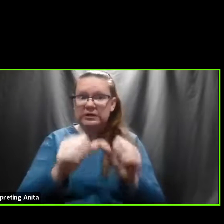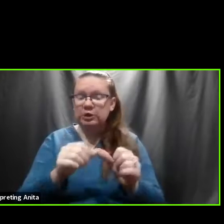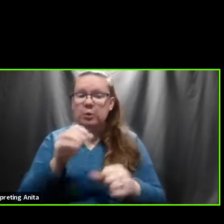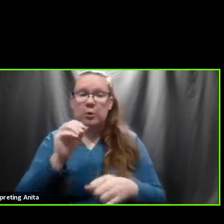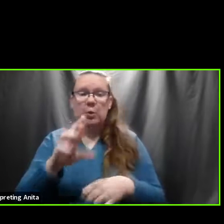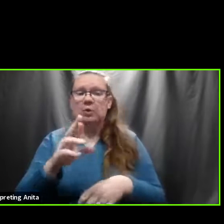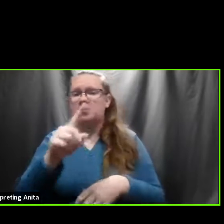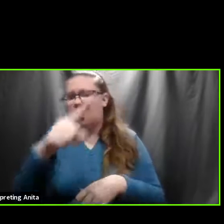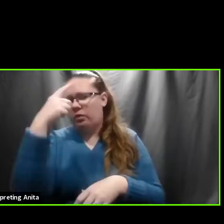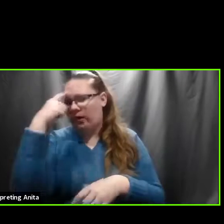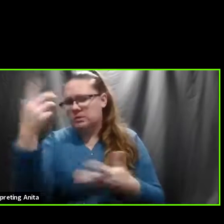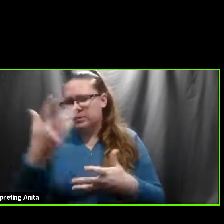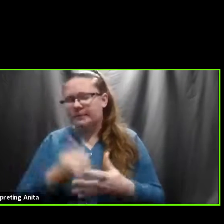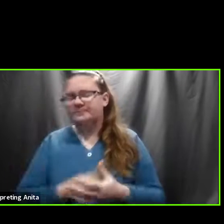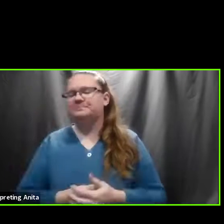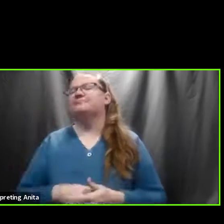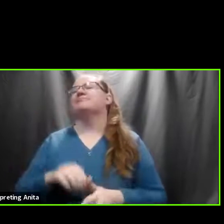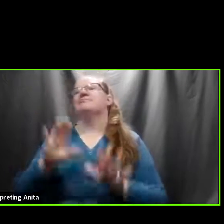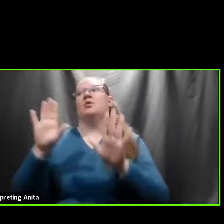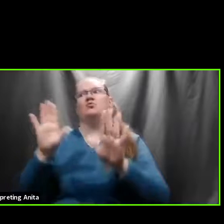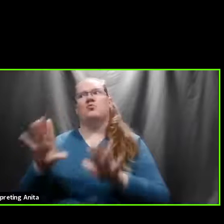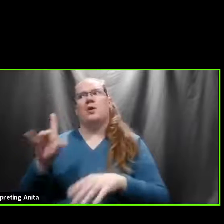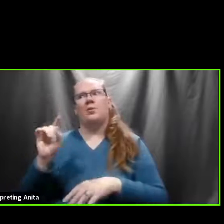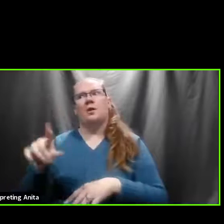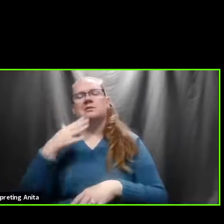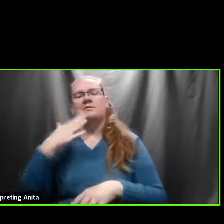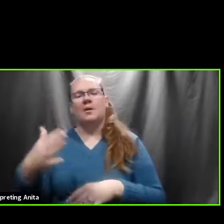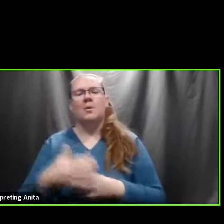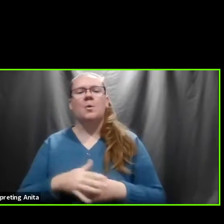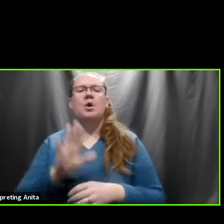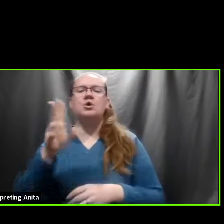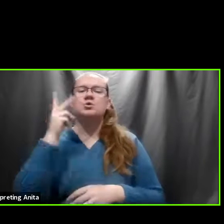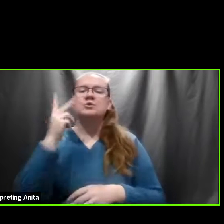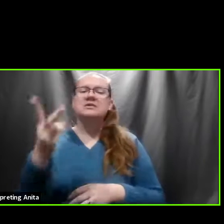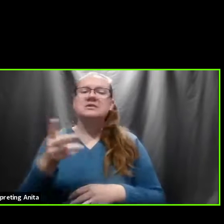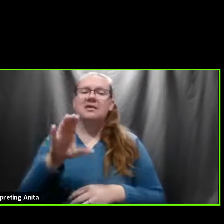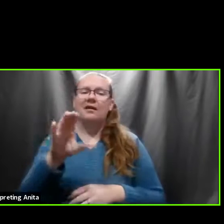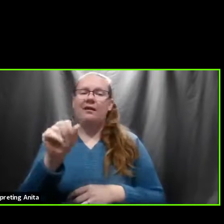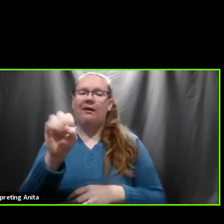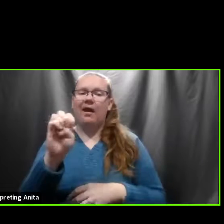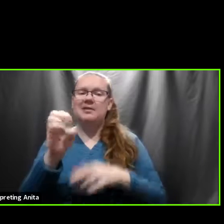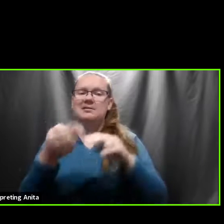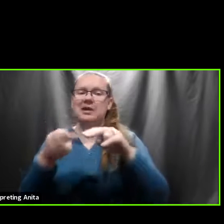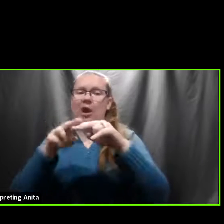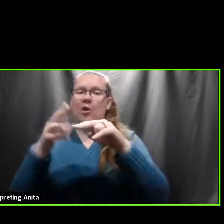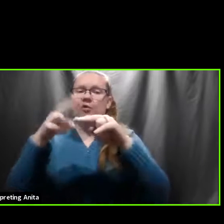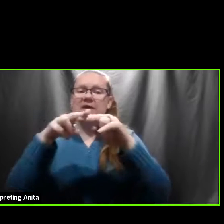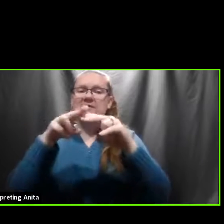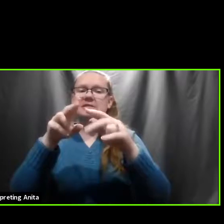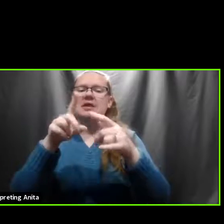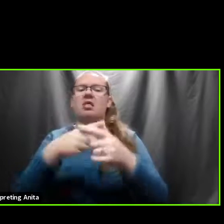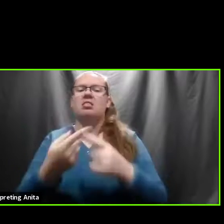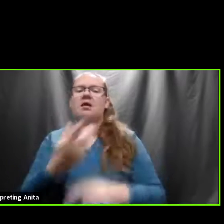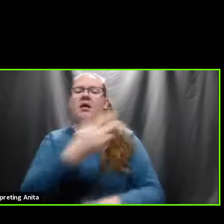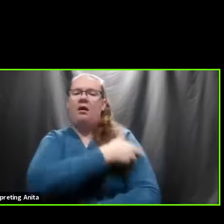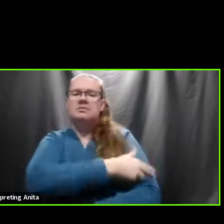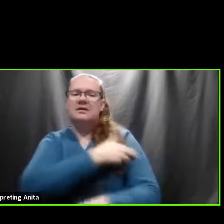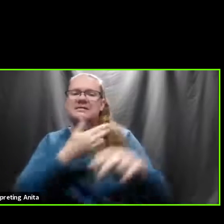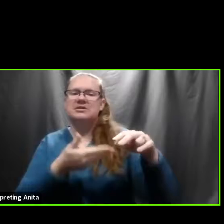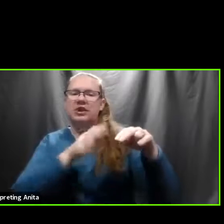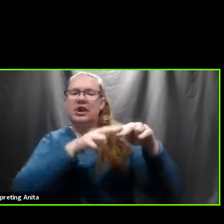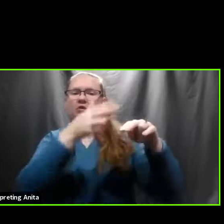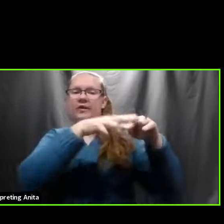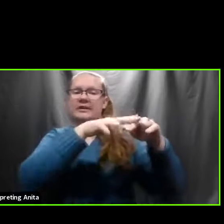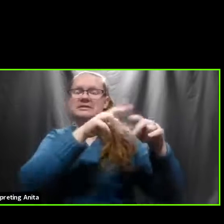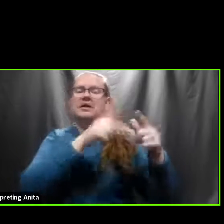Another great question. As we've always said, you, you see cases increase, then you see hospitalizations increase, and then you see,